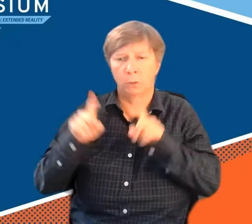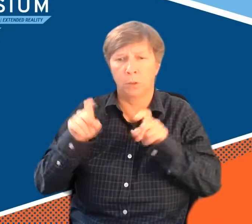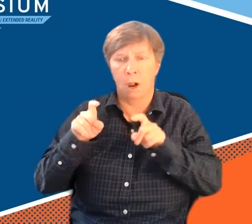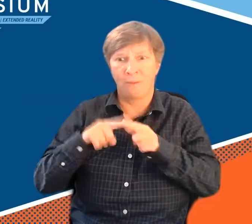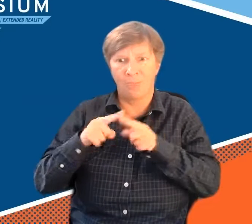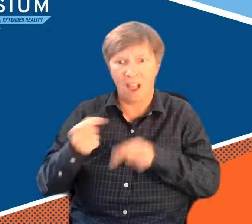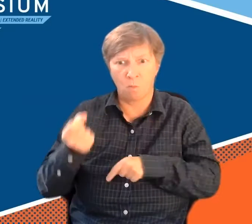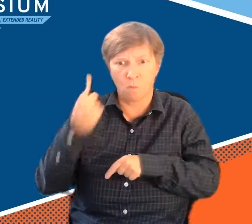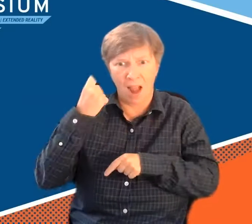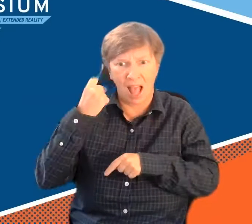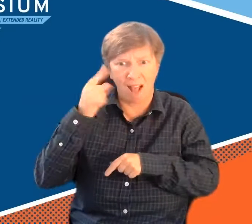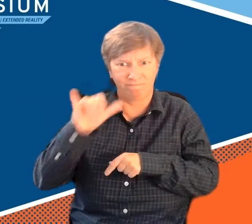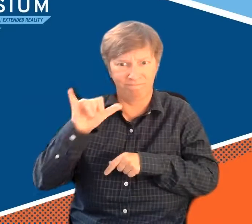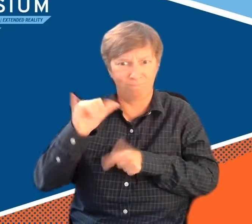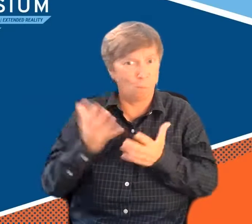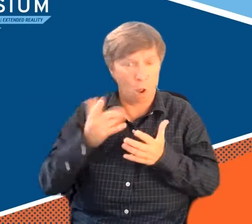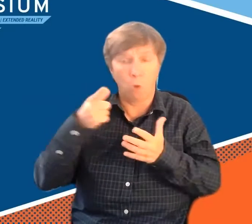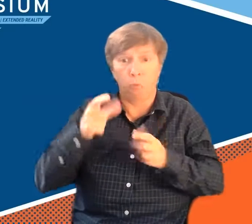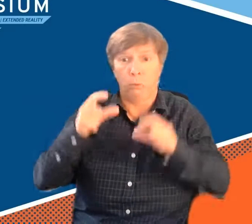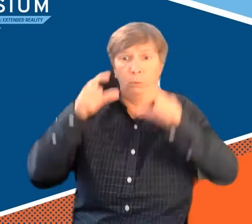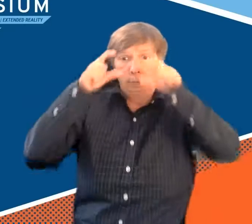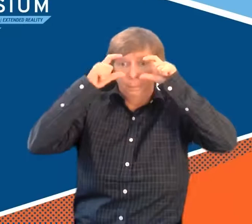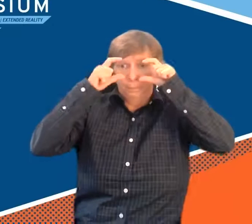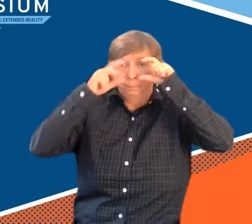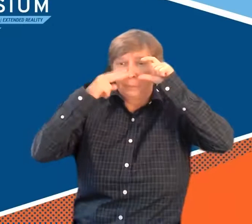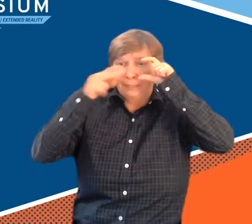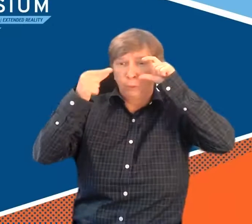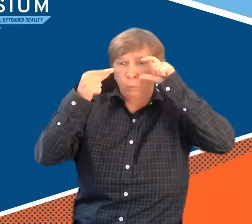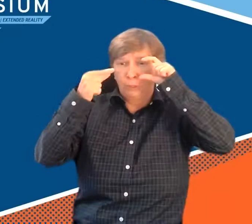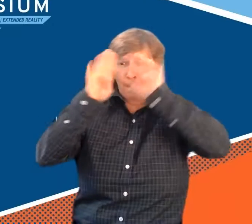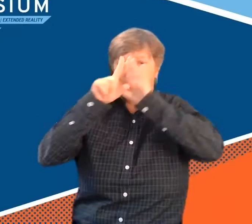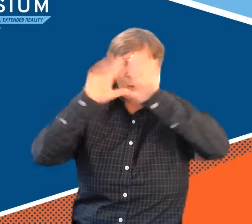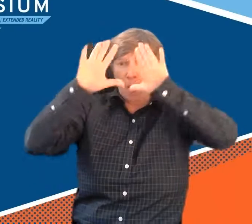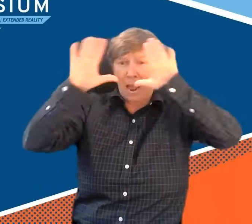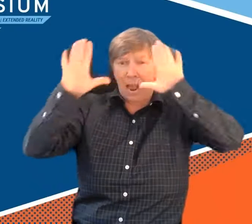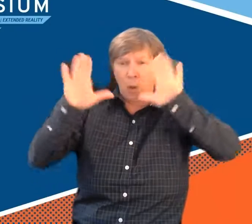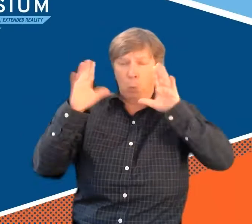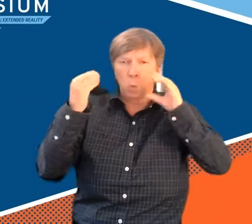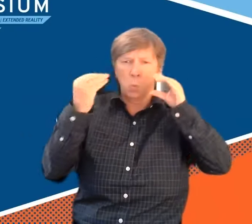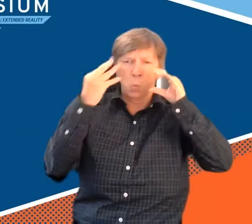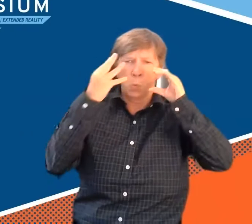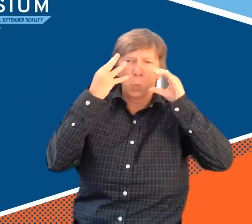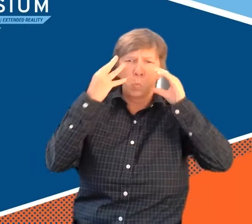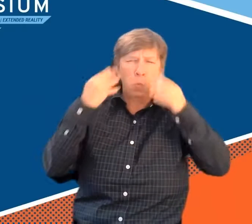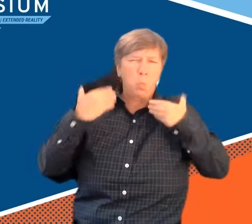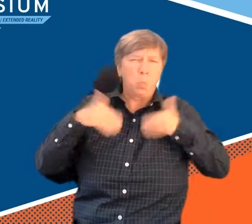But once we got back to campus, we realized that when people wear the glasses,